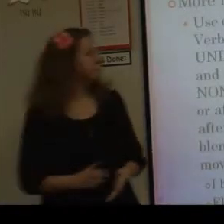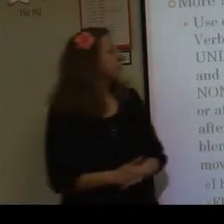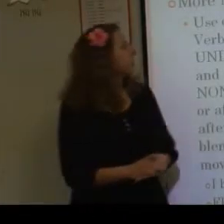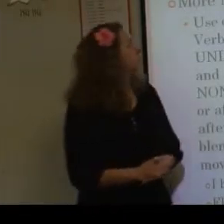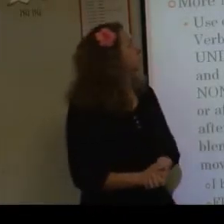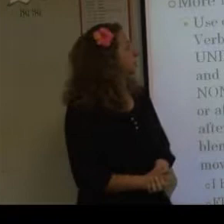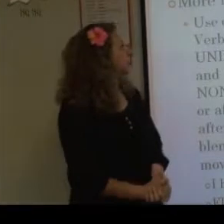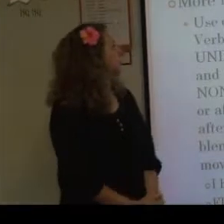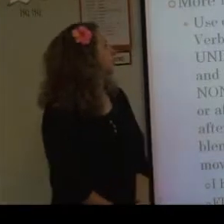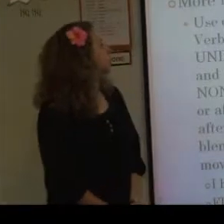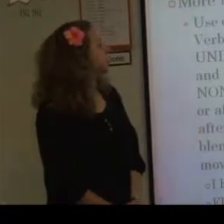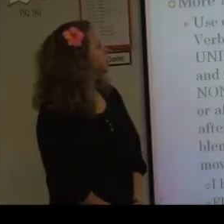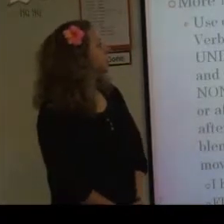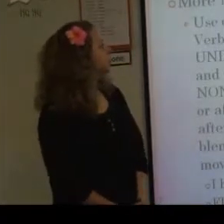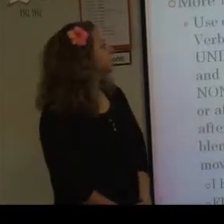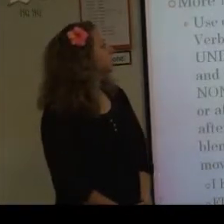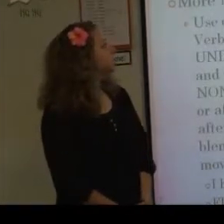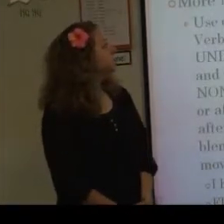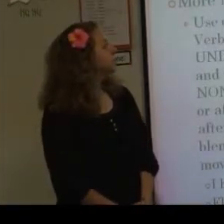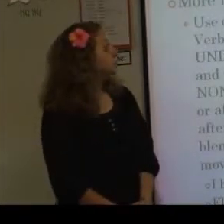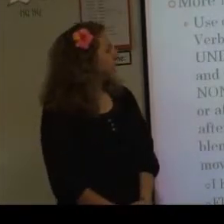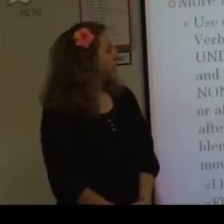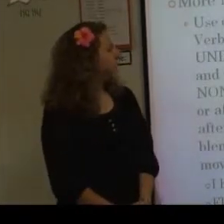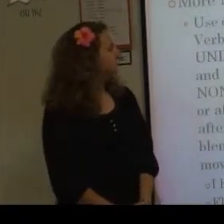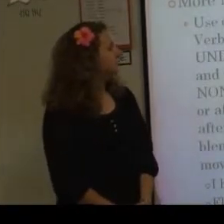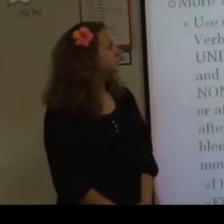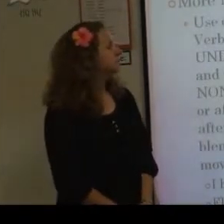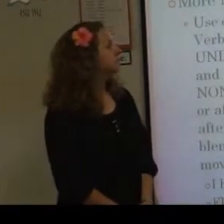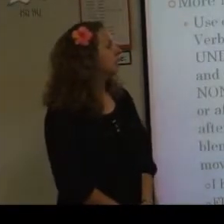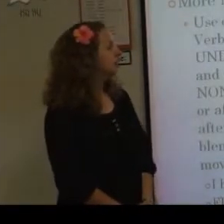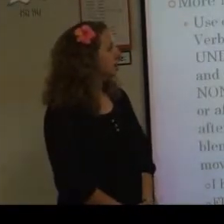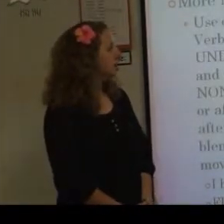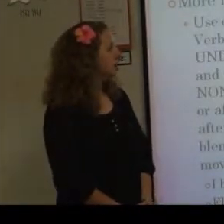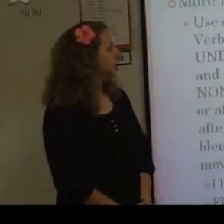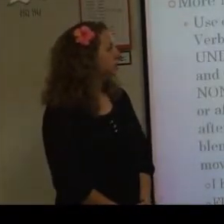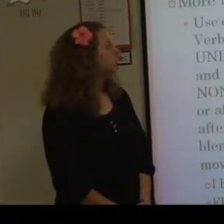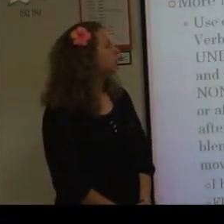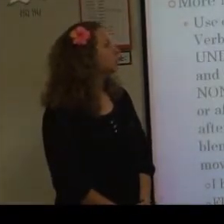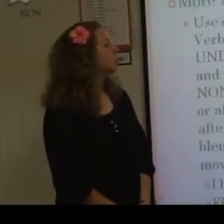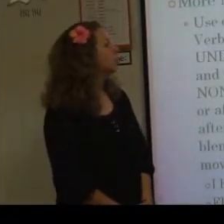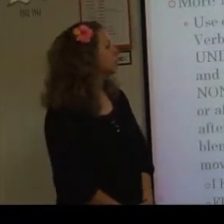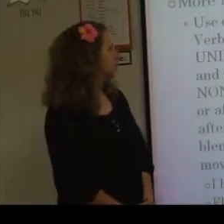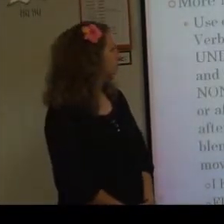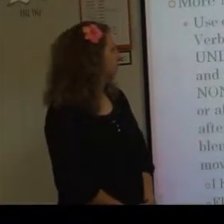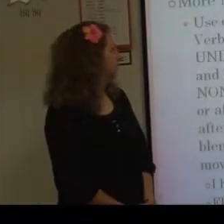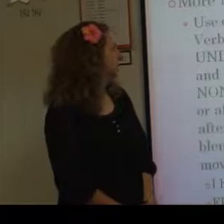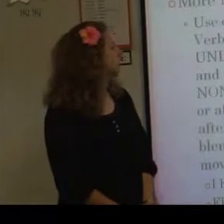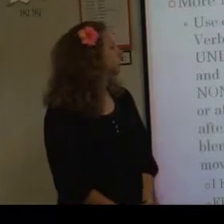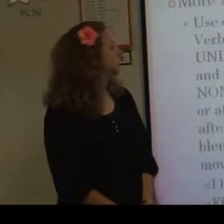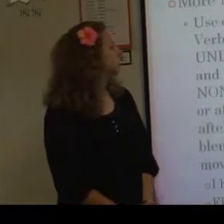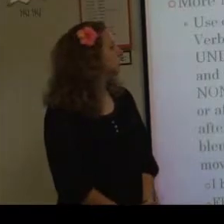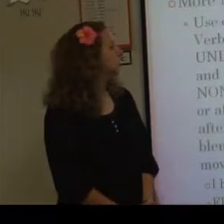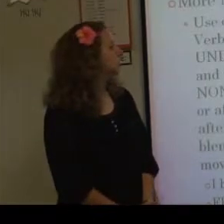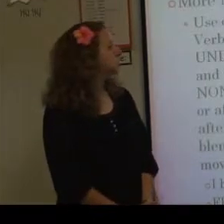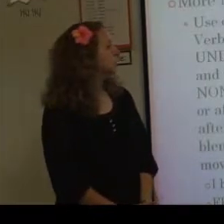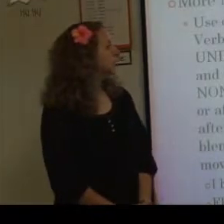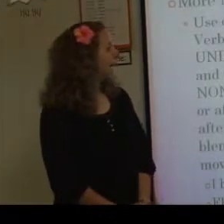Okay, so for this one, then the use of none to mean not at all or not. So verbs like